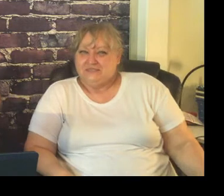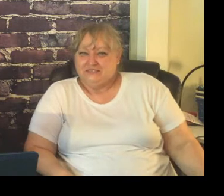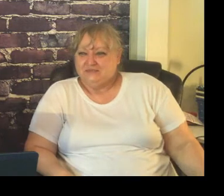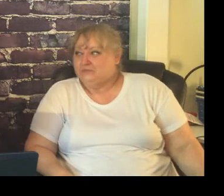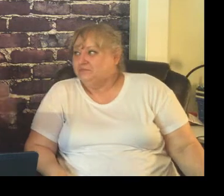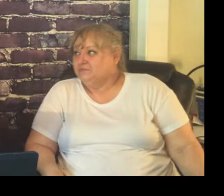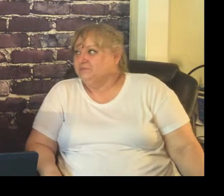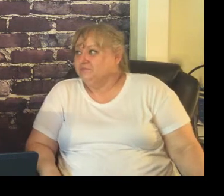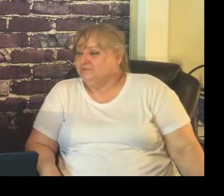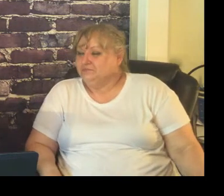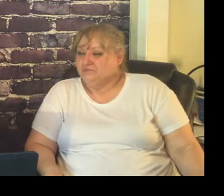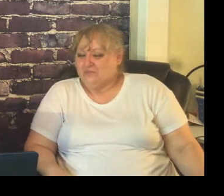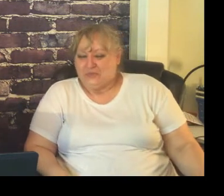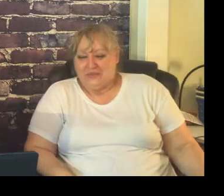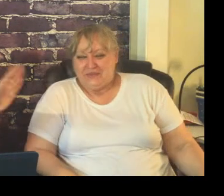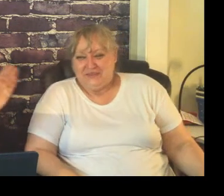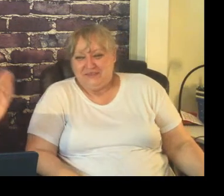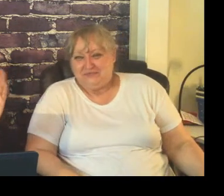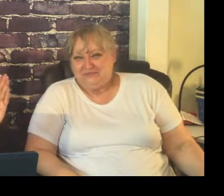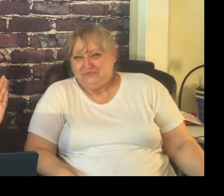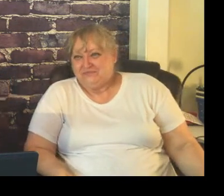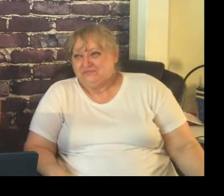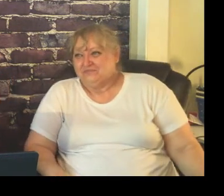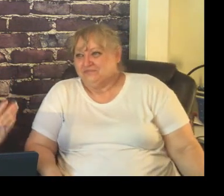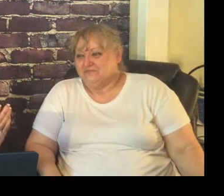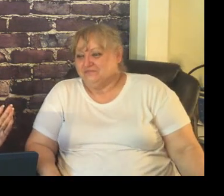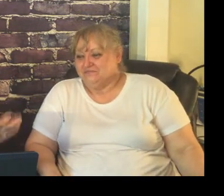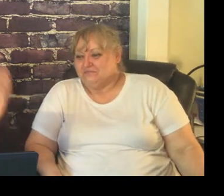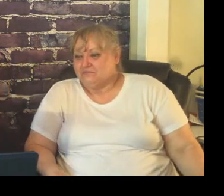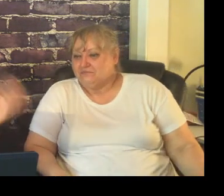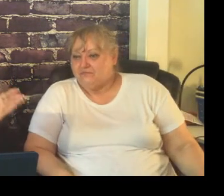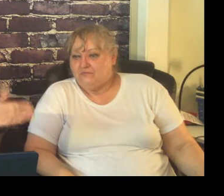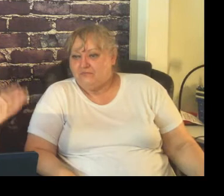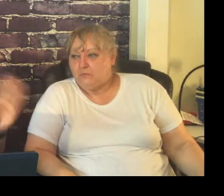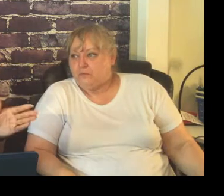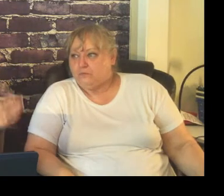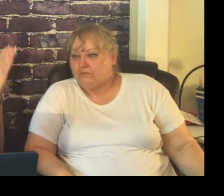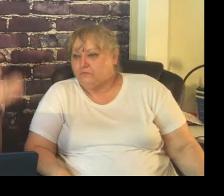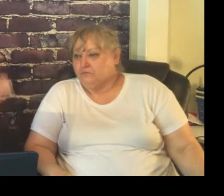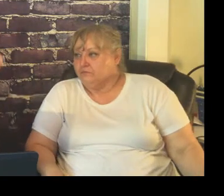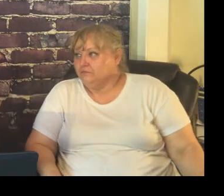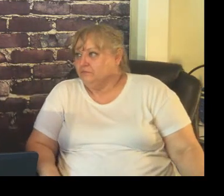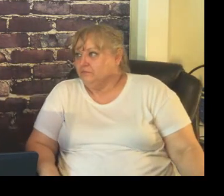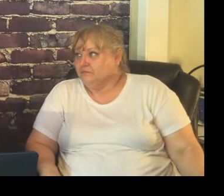even though I had some very huge classes when I first started at one point I had 44 kids